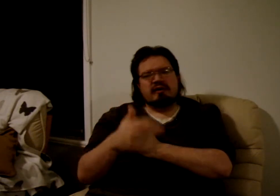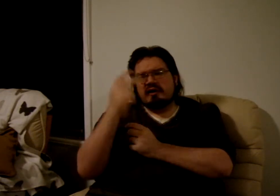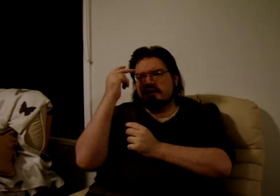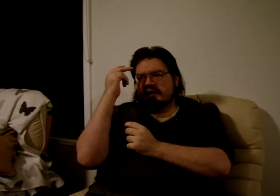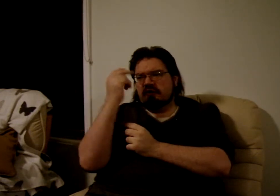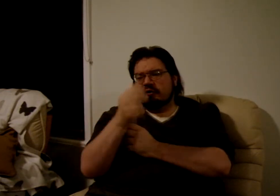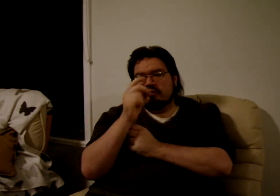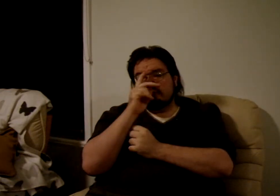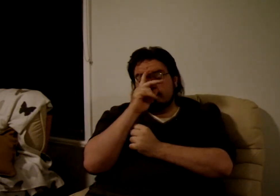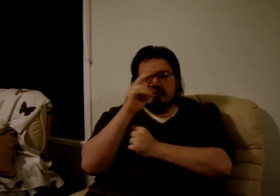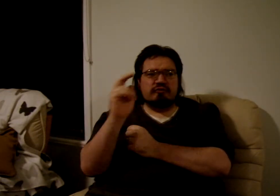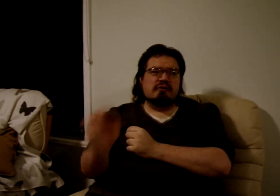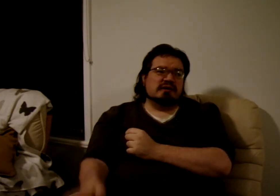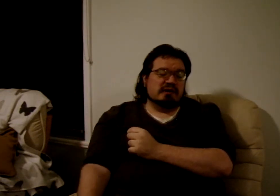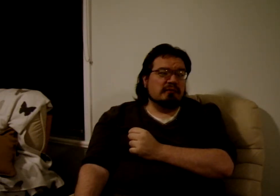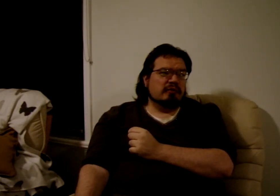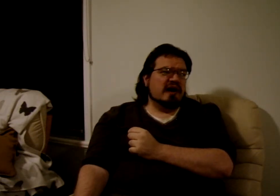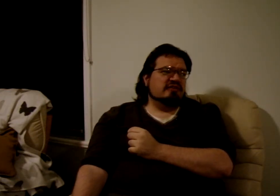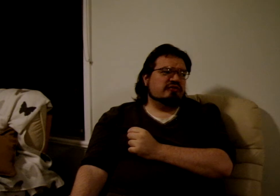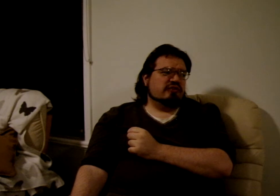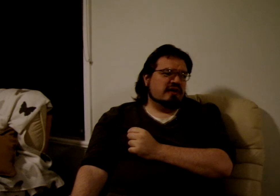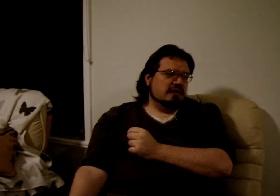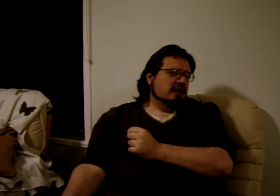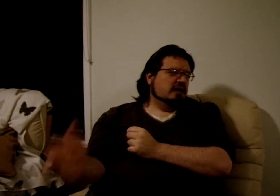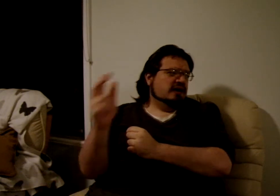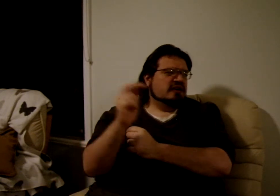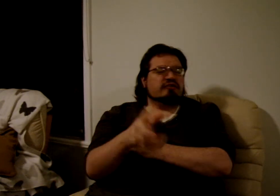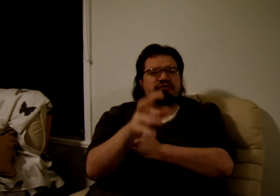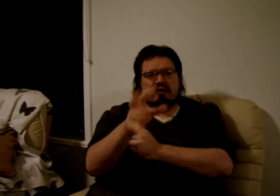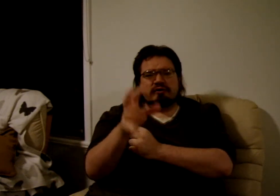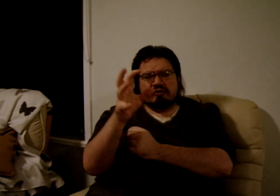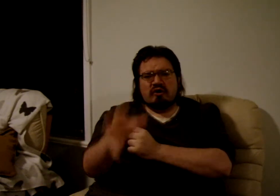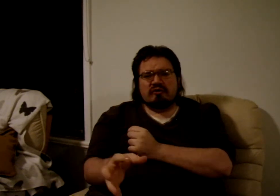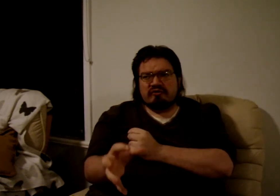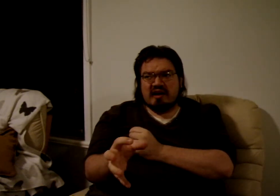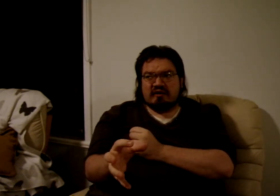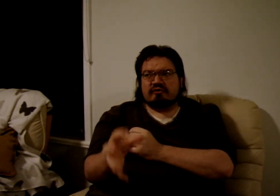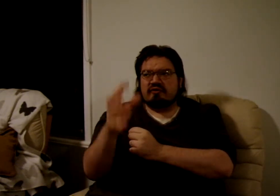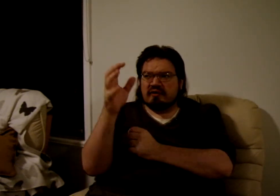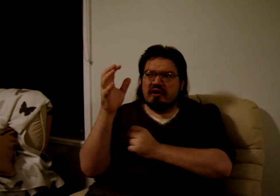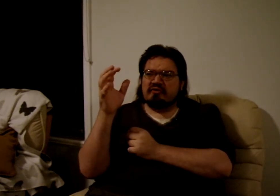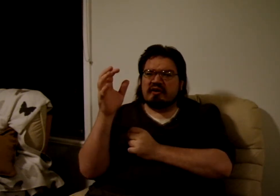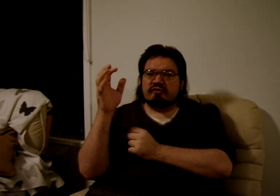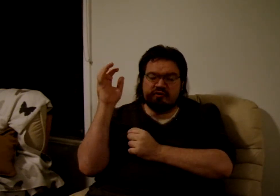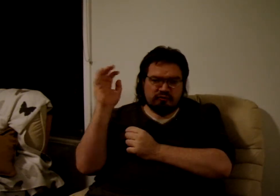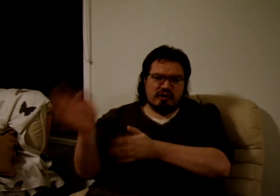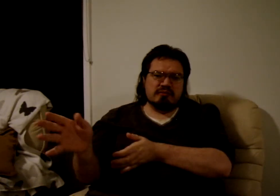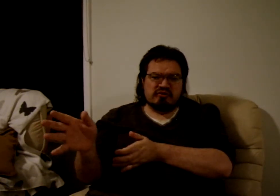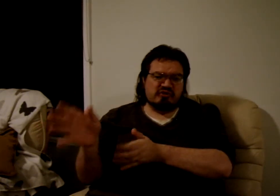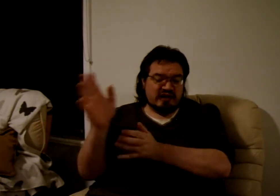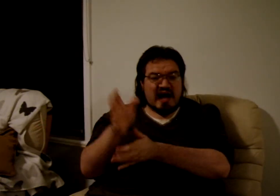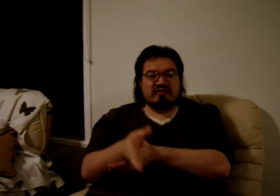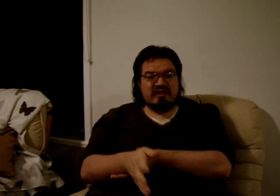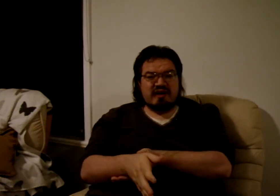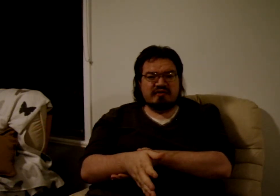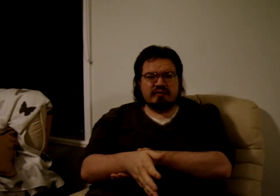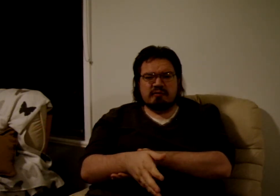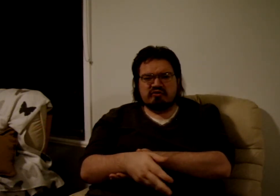It also gives you a lot more agency in a certain context. The context that you've got a mission. You can't deviate from the mission.